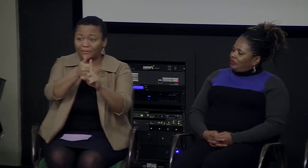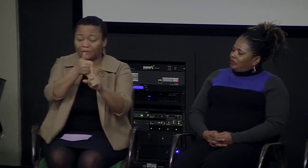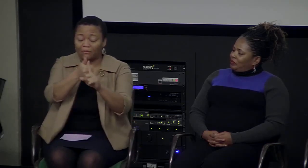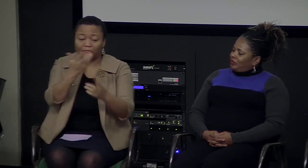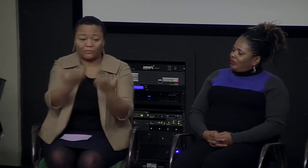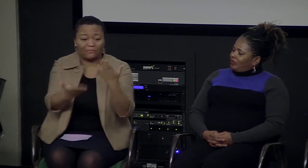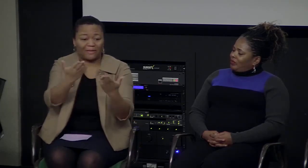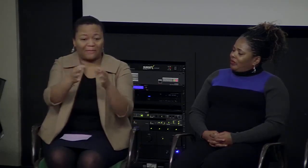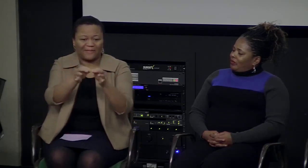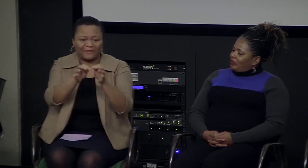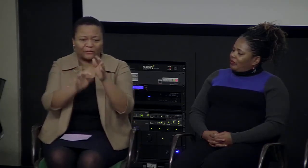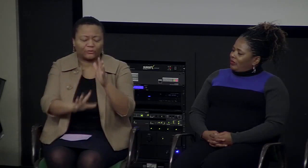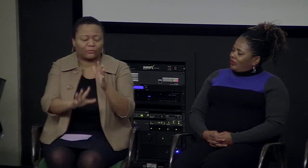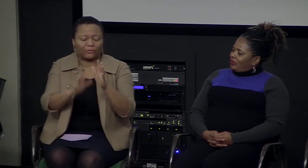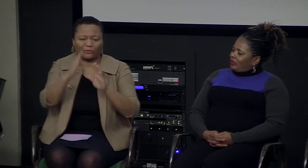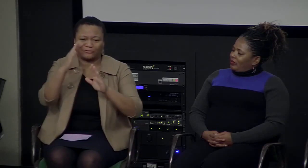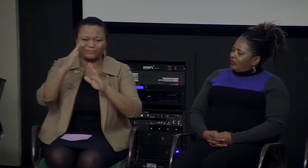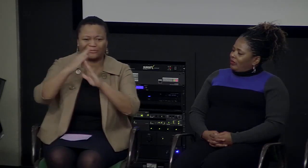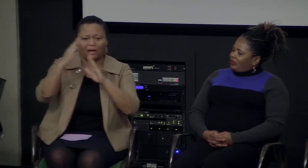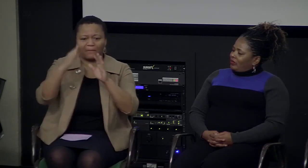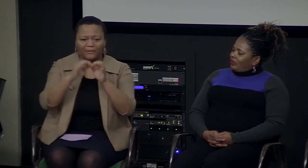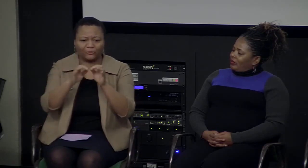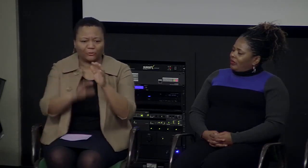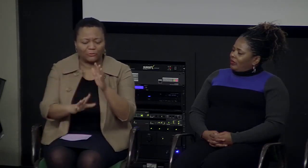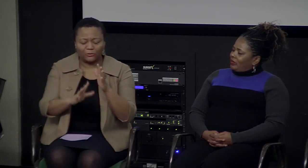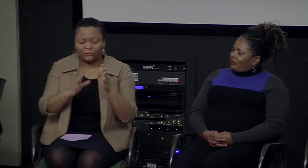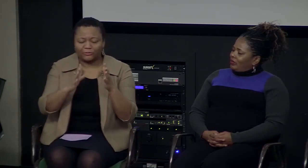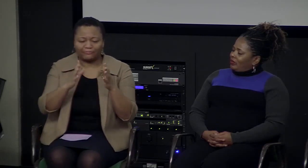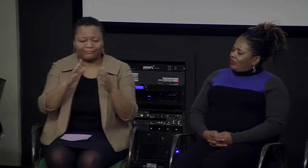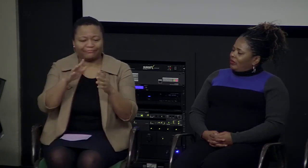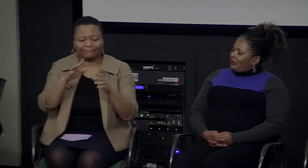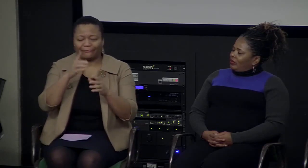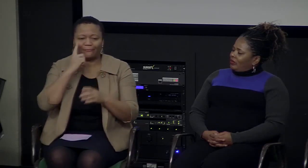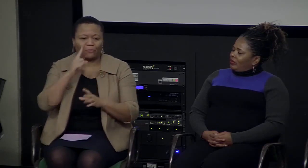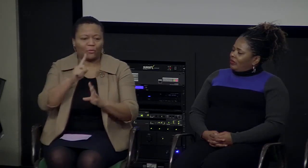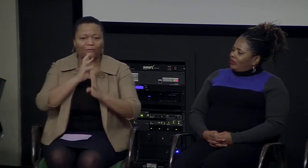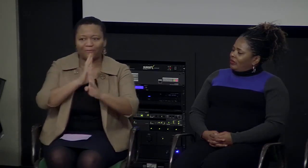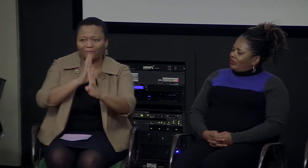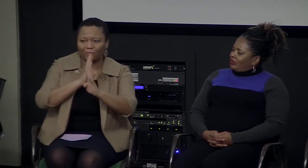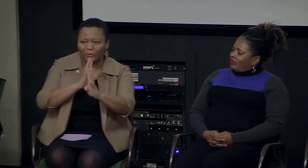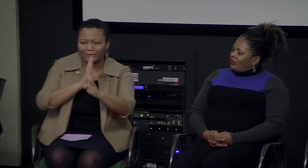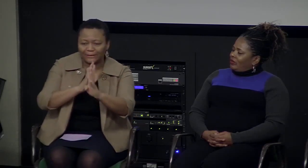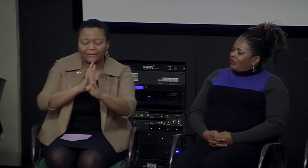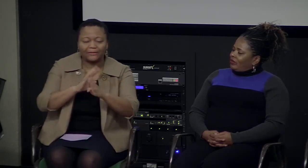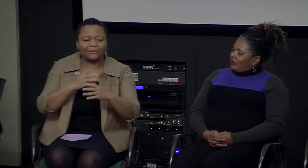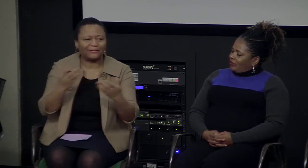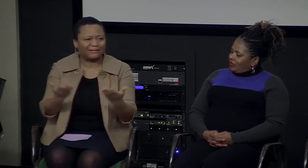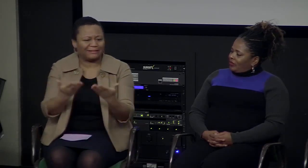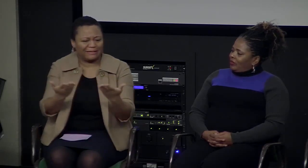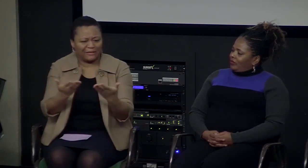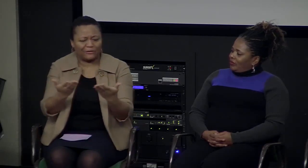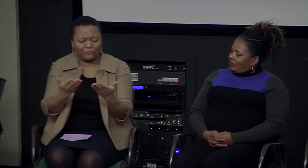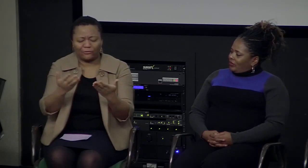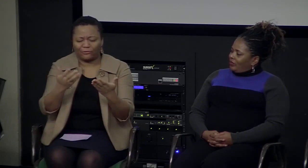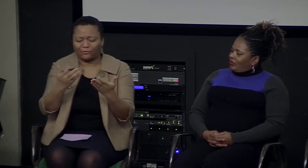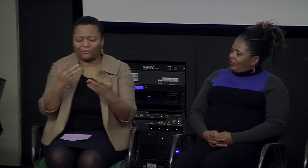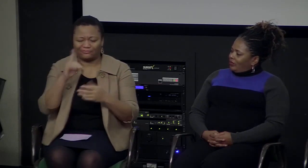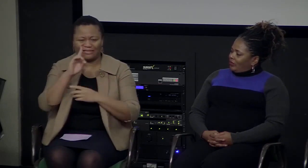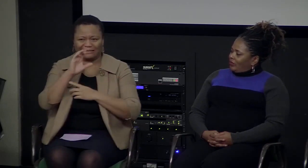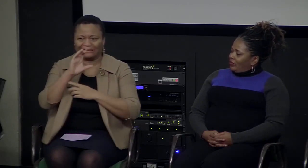in these liaisons and some of them were interpreters who were really stellar interpreters whether they had particular skill